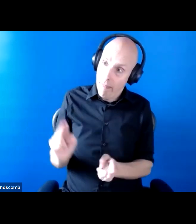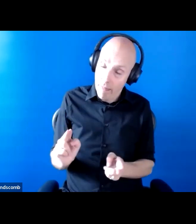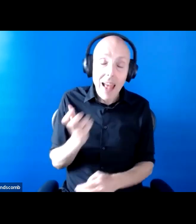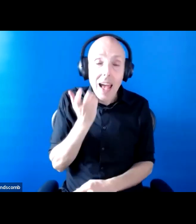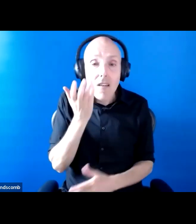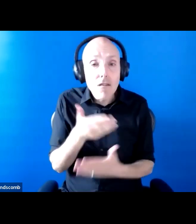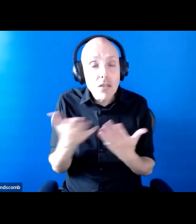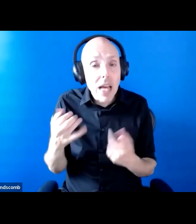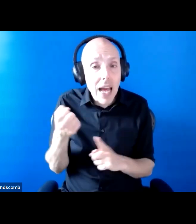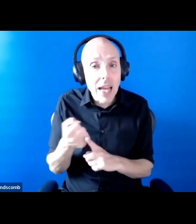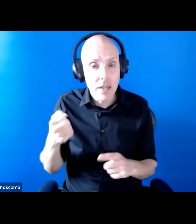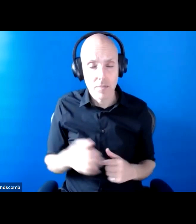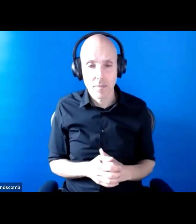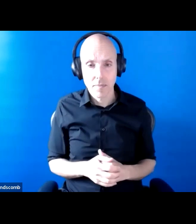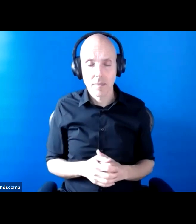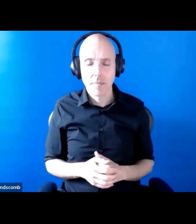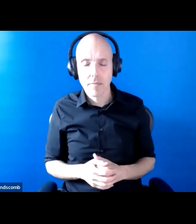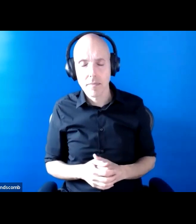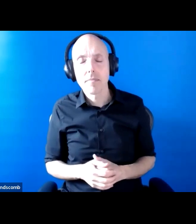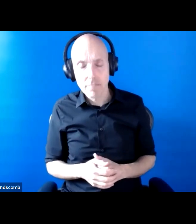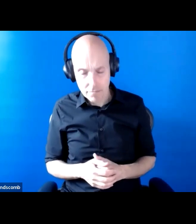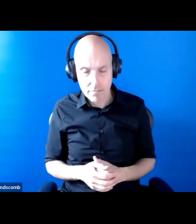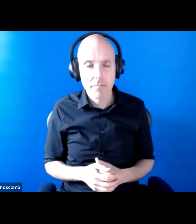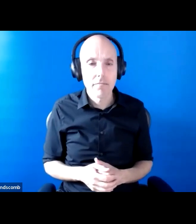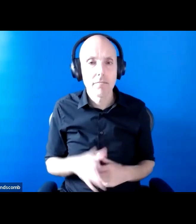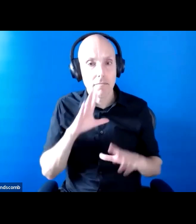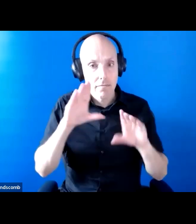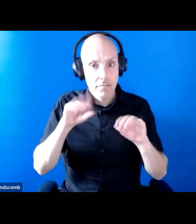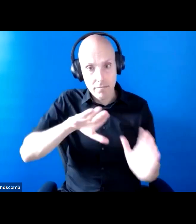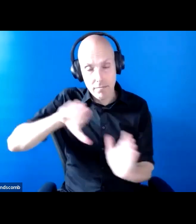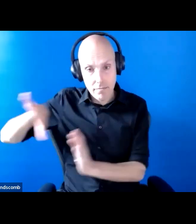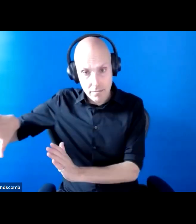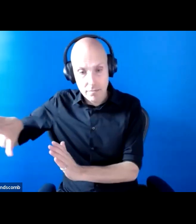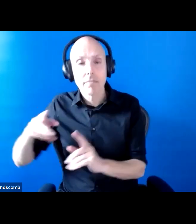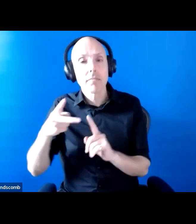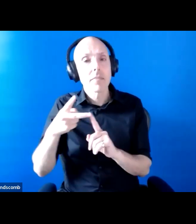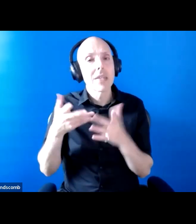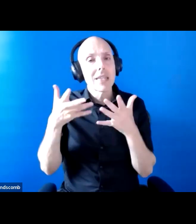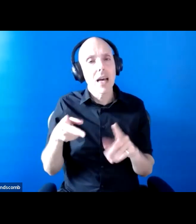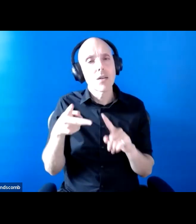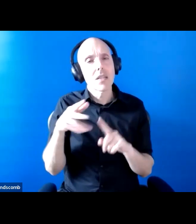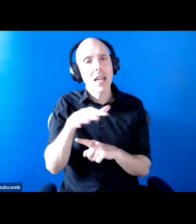If I move to talk about rights under the Equality Act, which is the second area I wanted to cover.